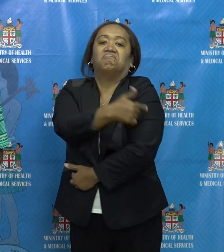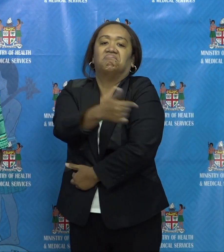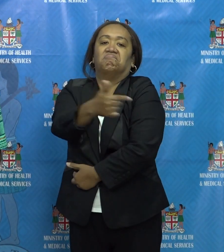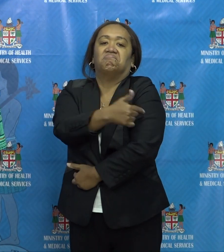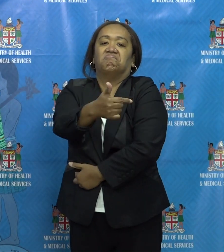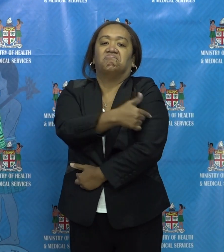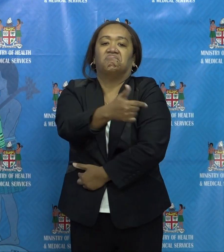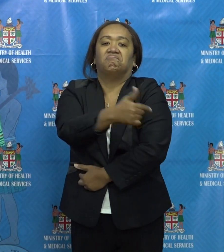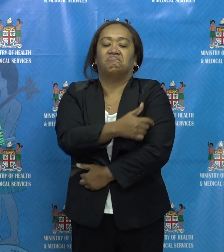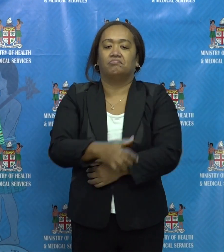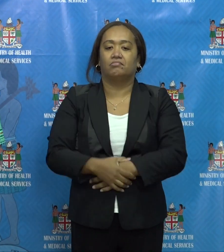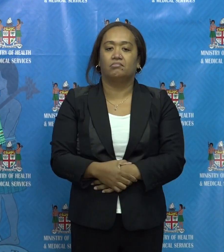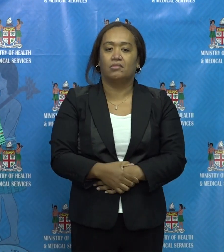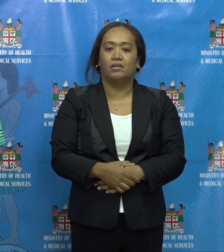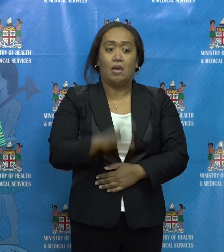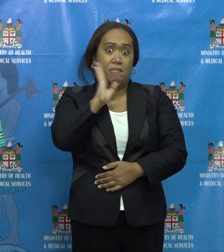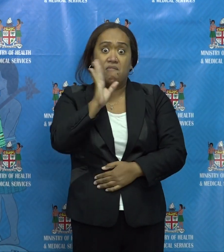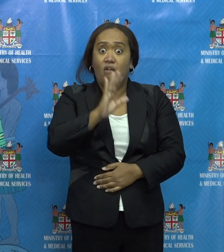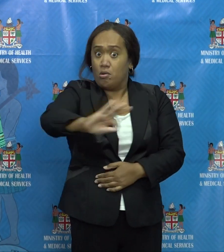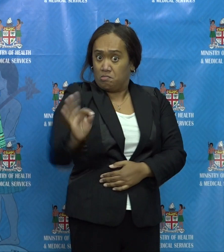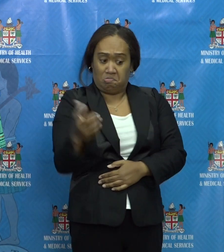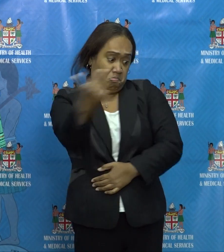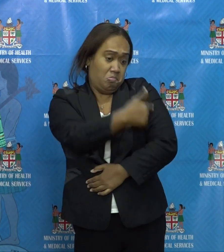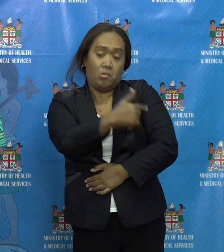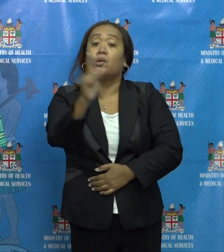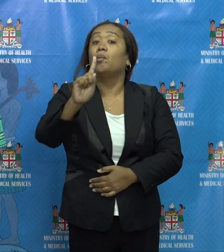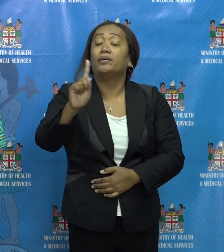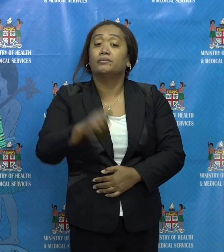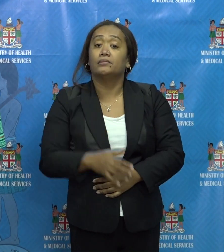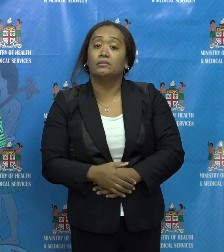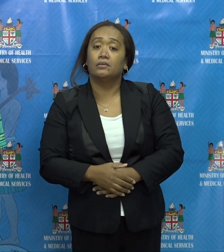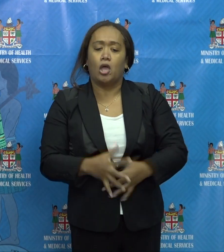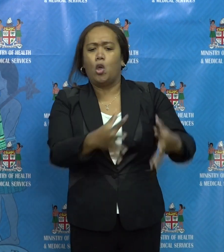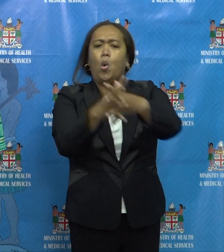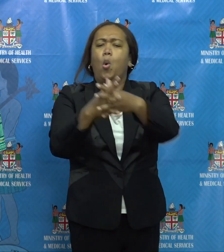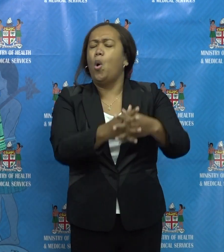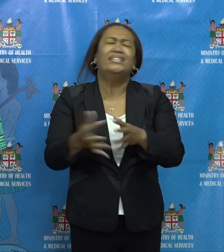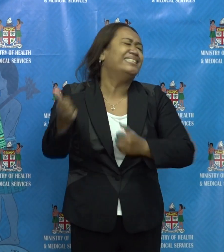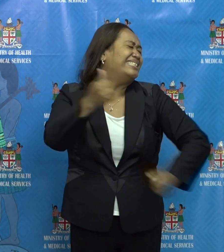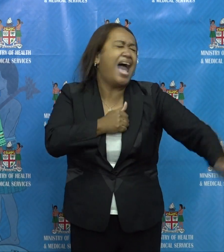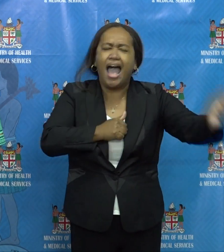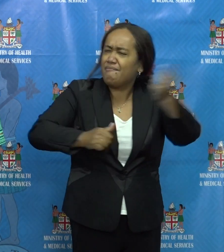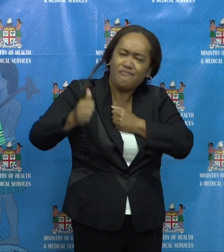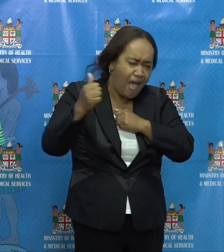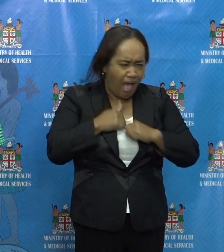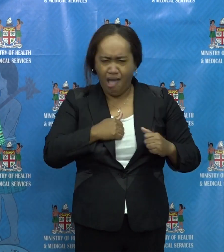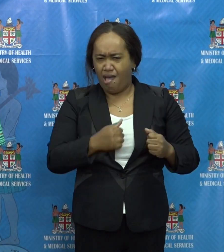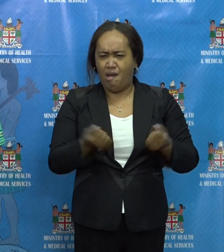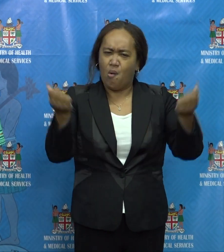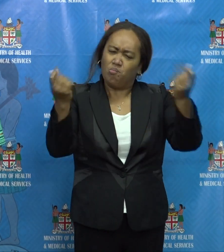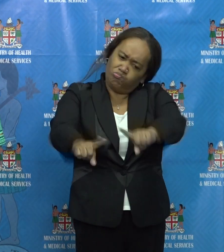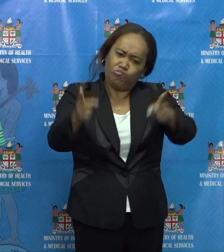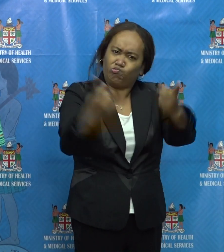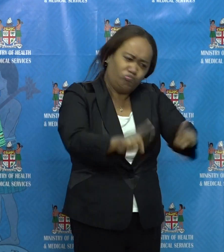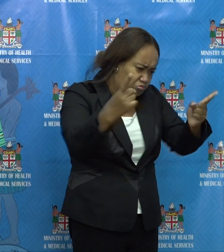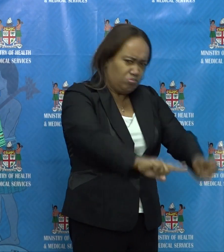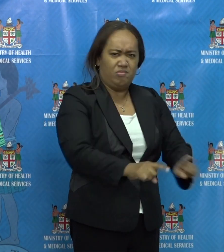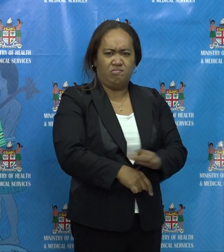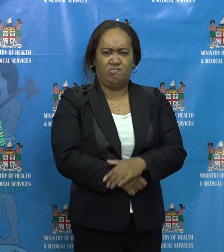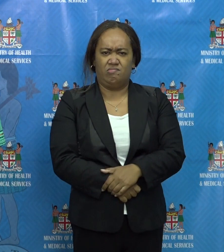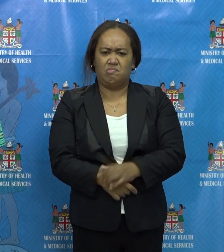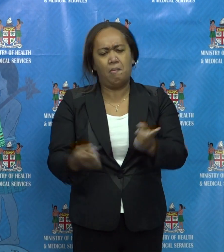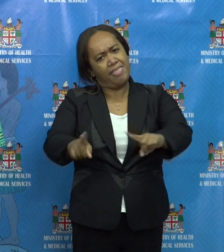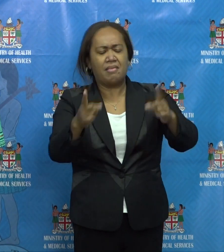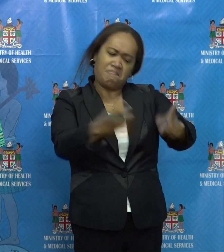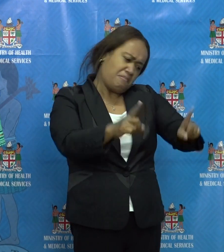that before they had widespread immunization through vaccinations, the U.S. suffered many resurgence of the virus. A few months